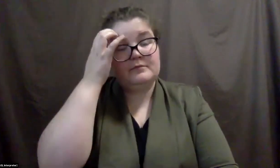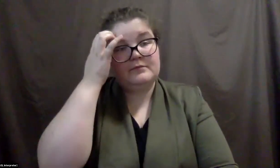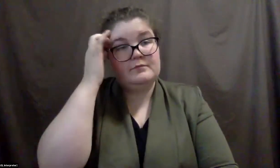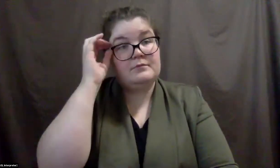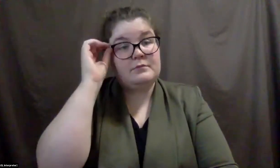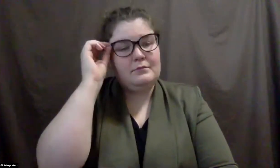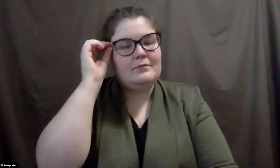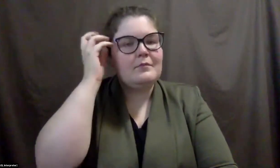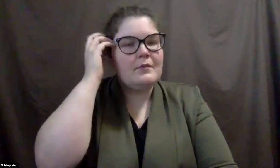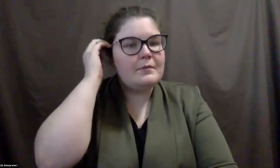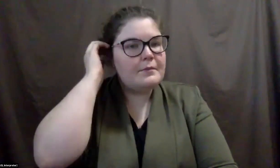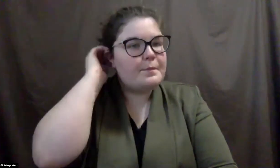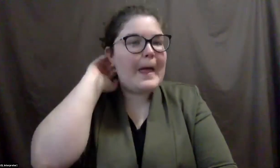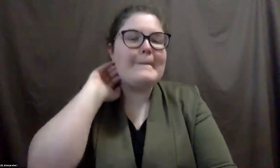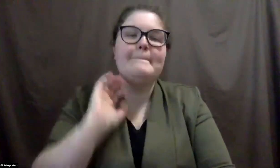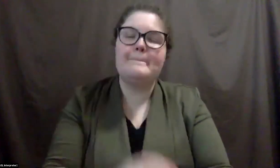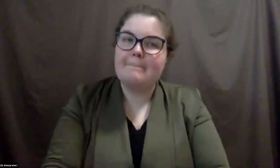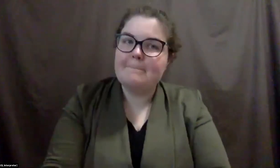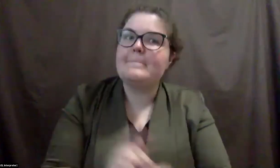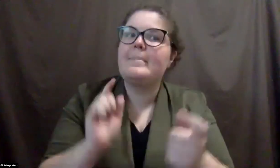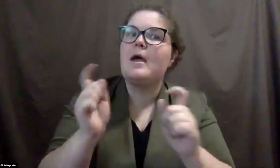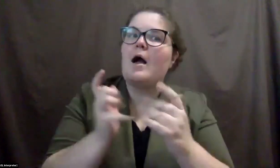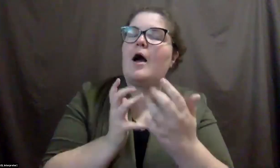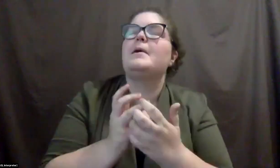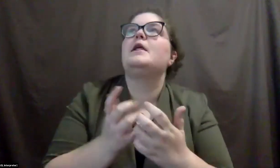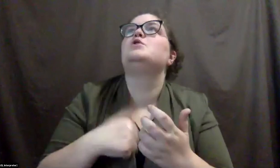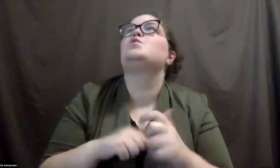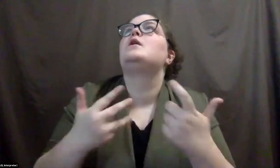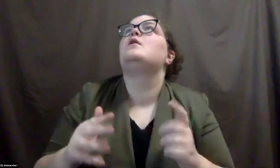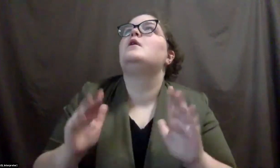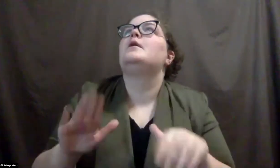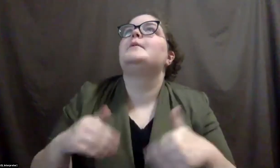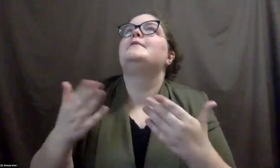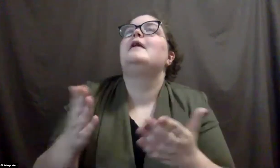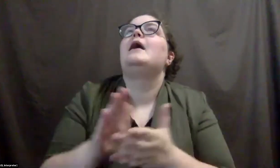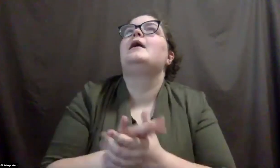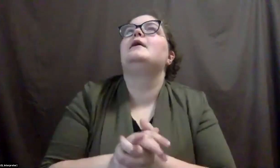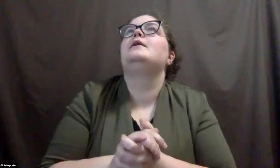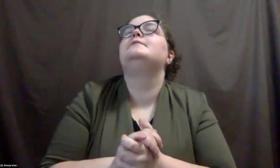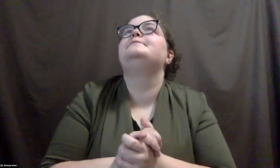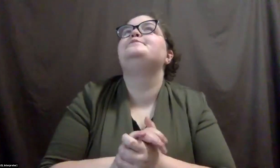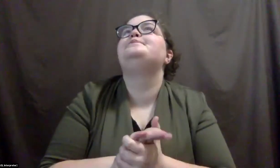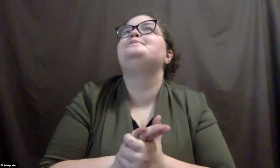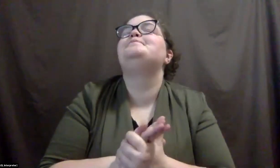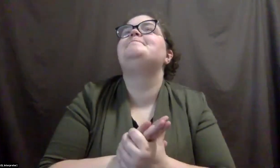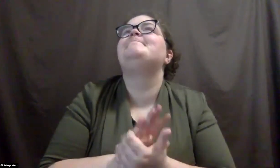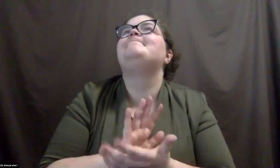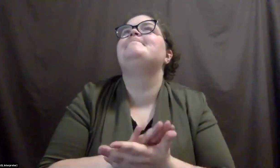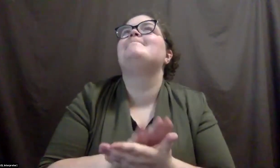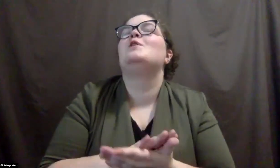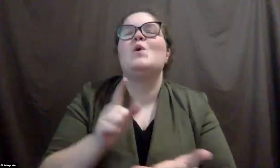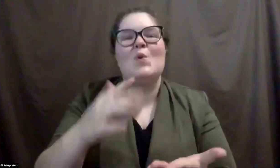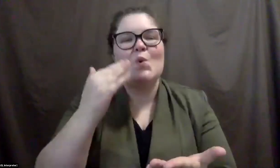Um, accommodations that we are making, you know, right